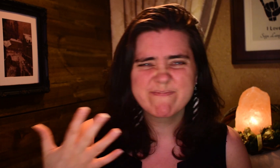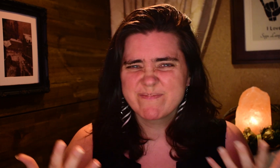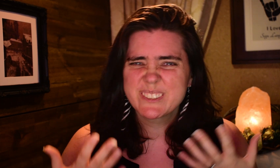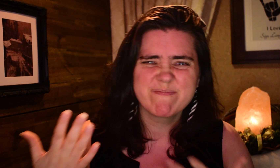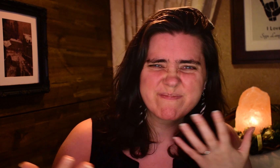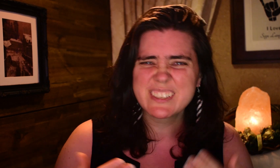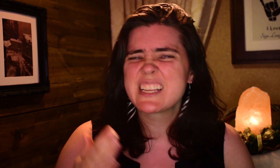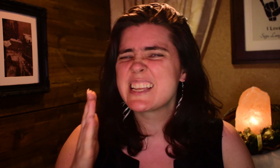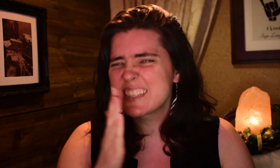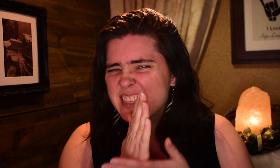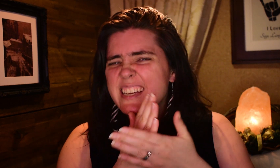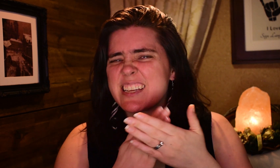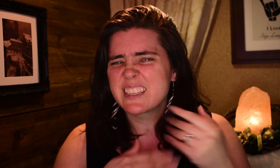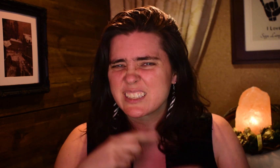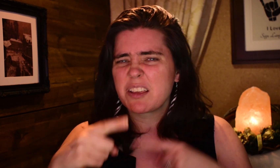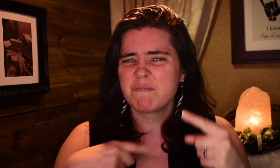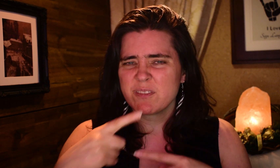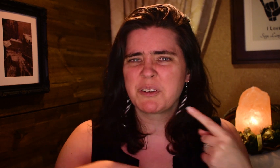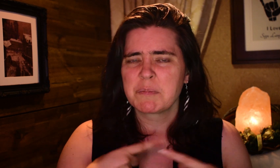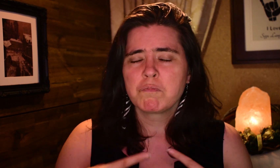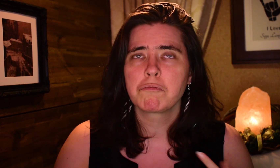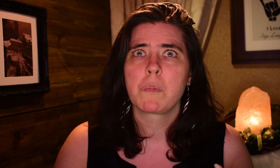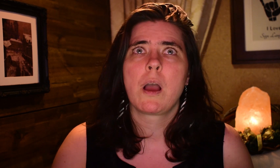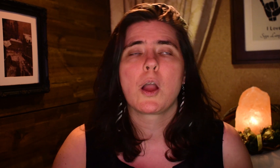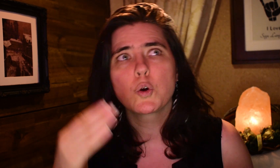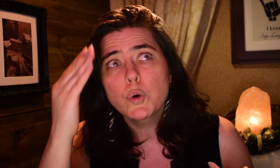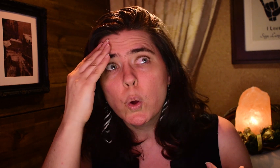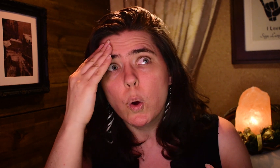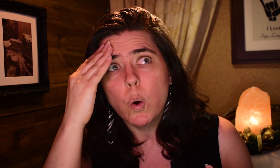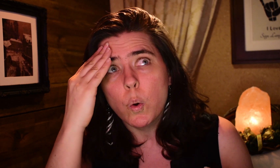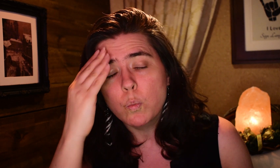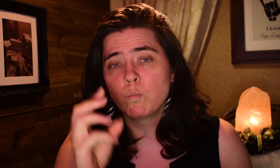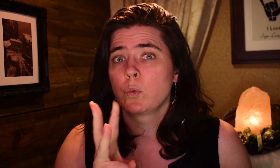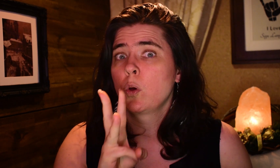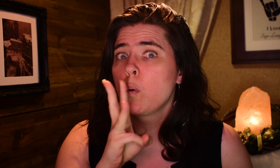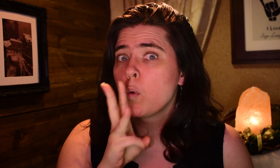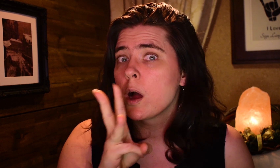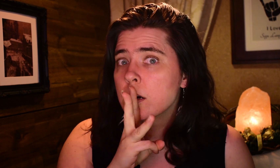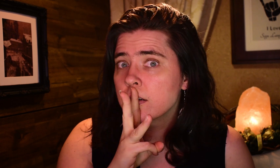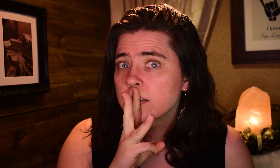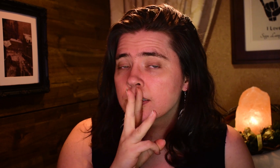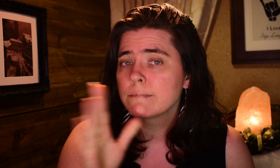two, three, just some signs. I knew water,